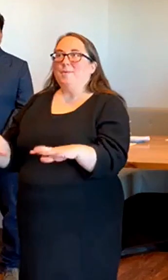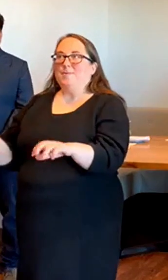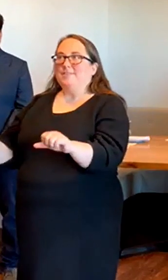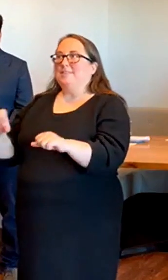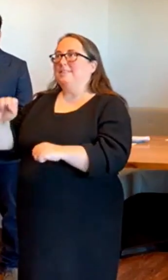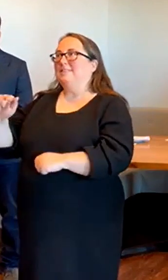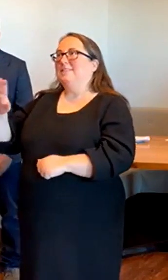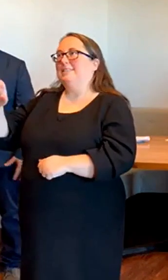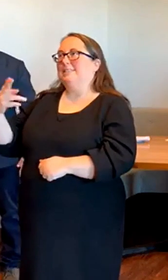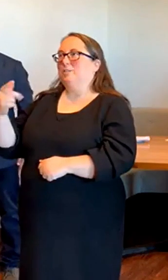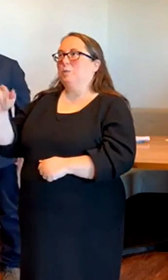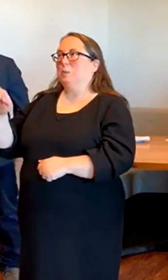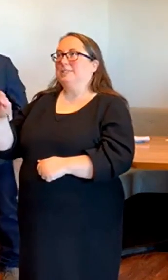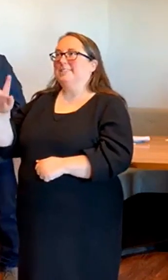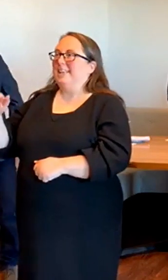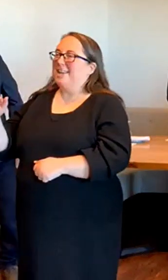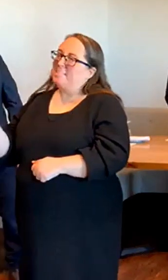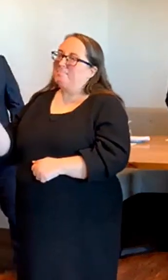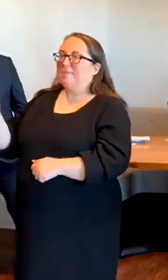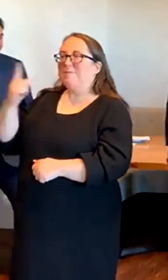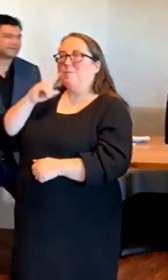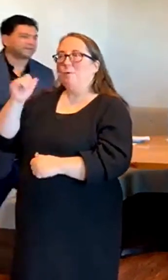Satish Gunaseti, up for his remarks.